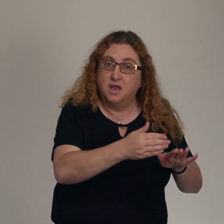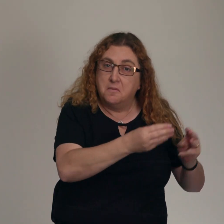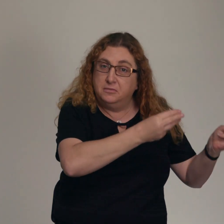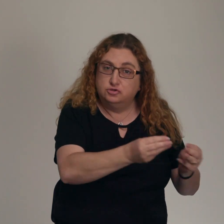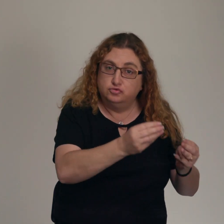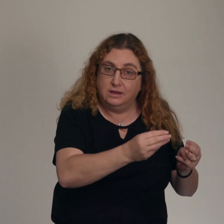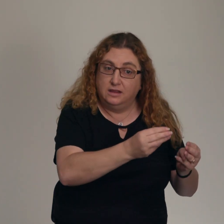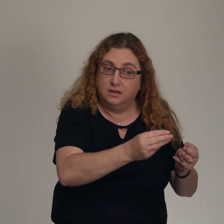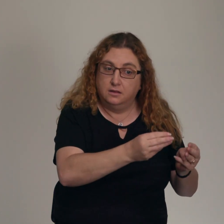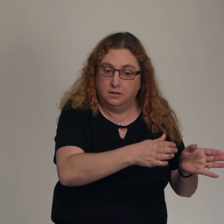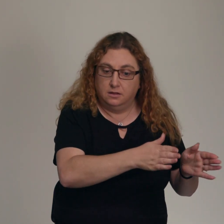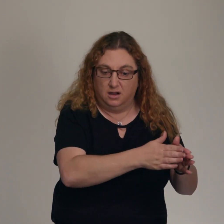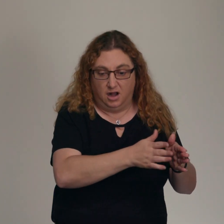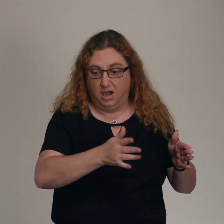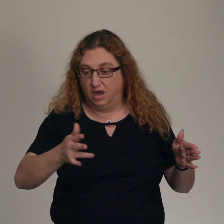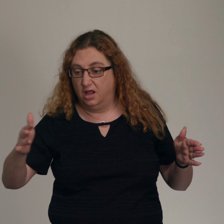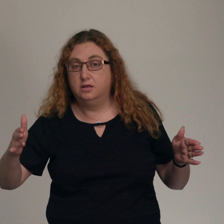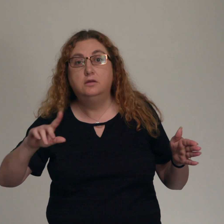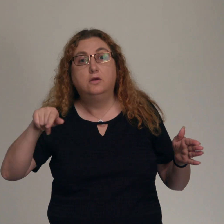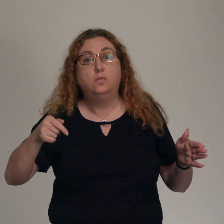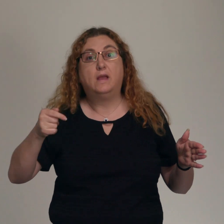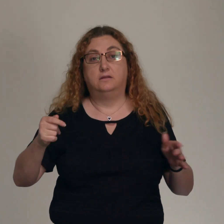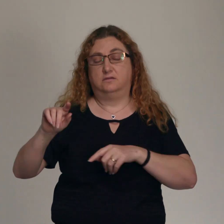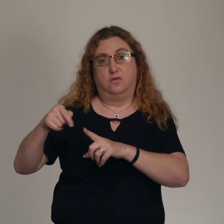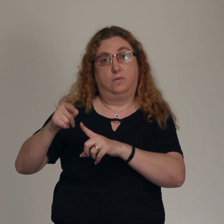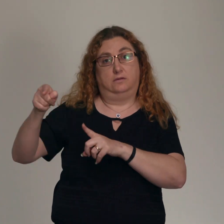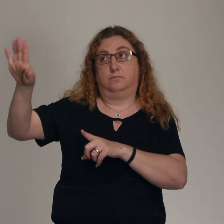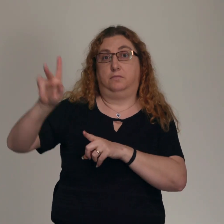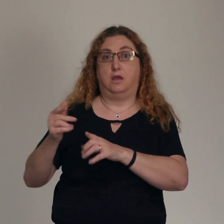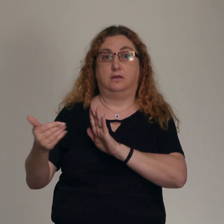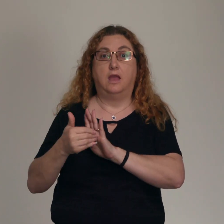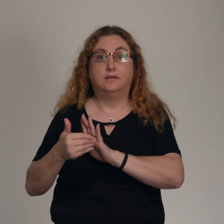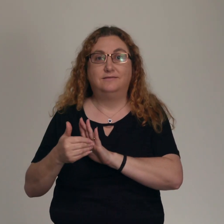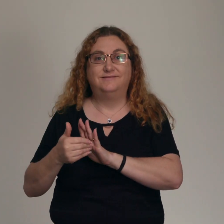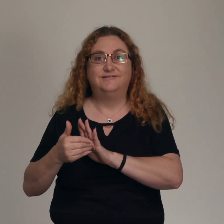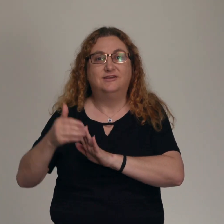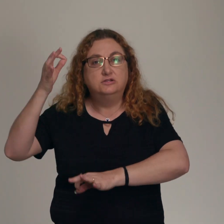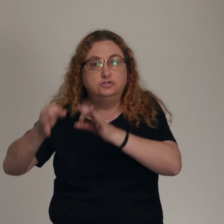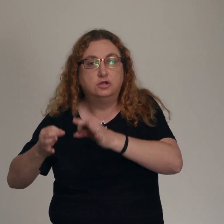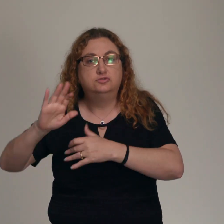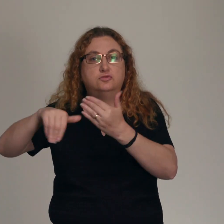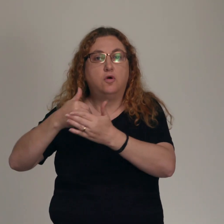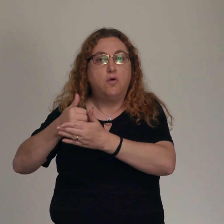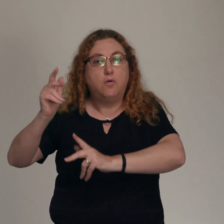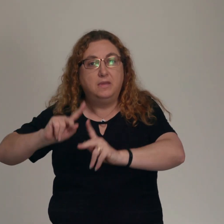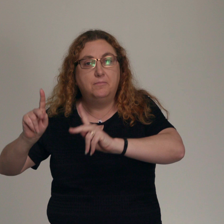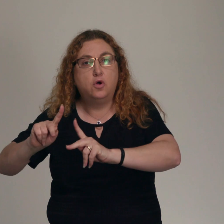back again to complete the ministry that He set out to do, which is to make all of creation new again. We are living in the in